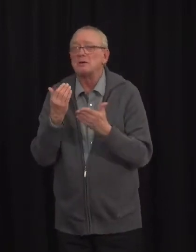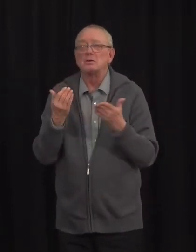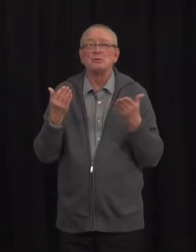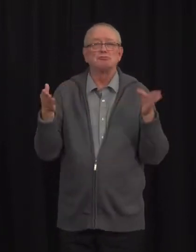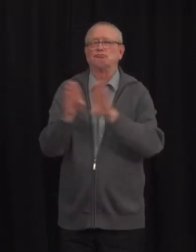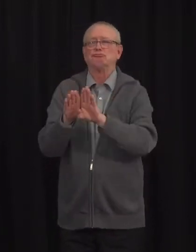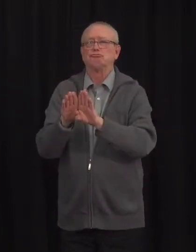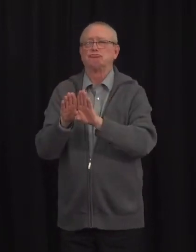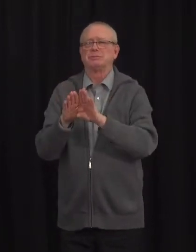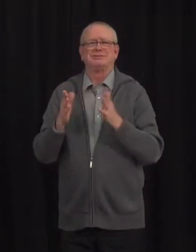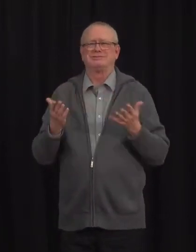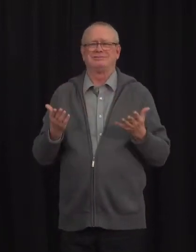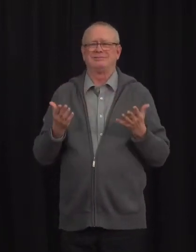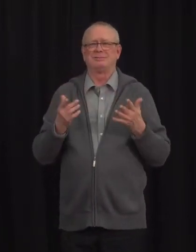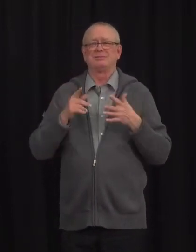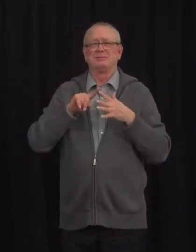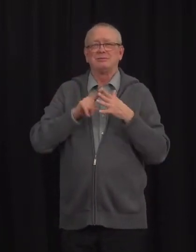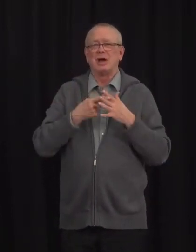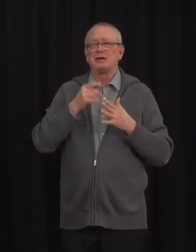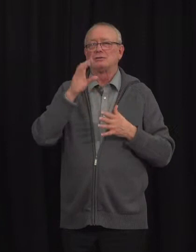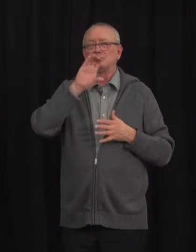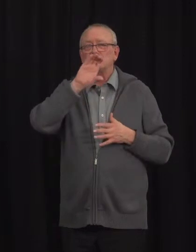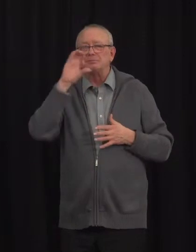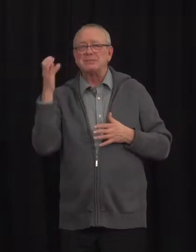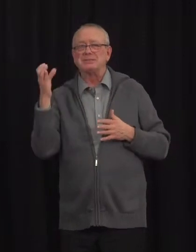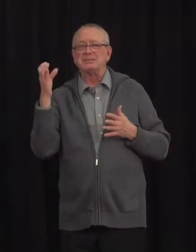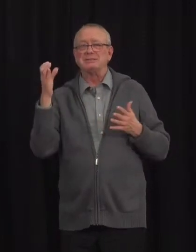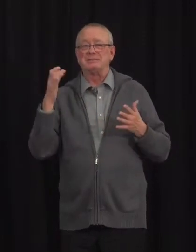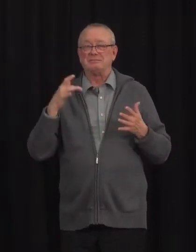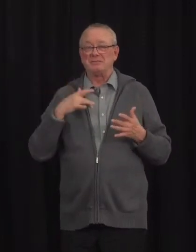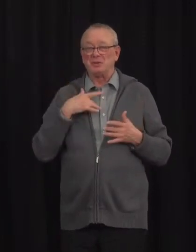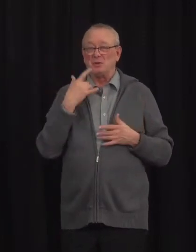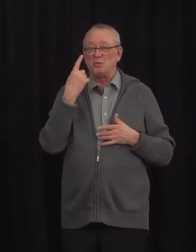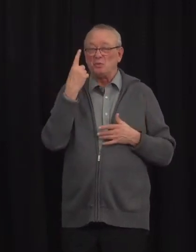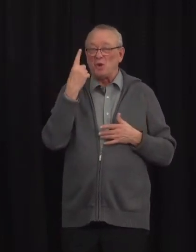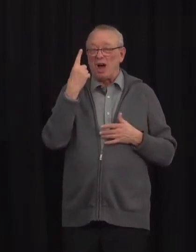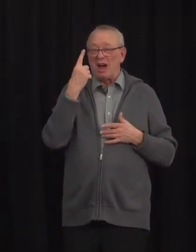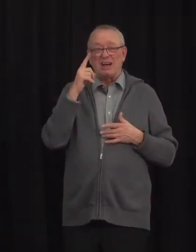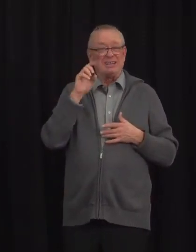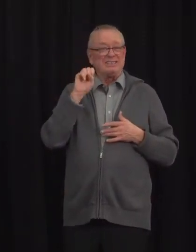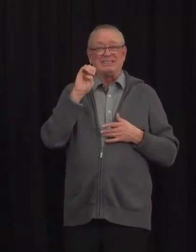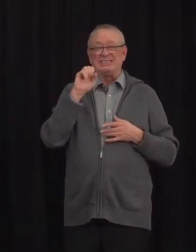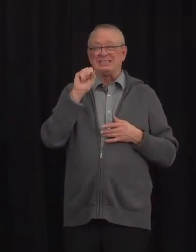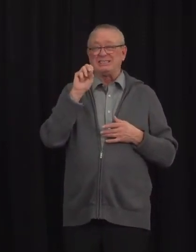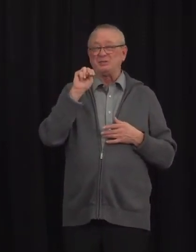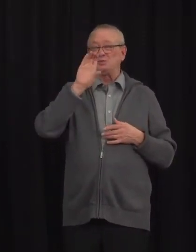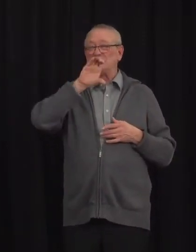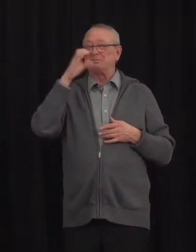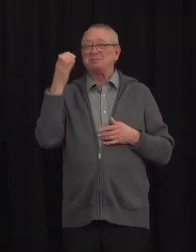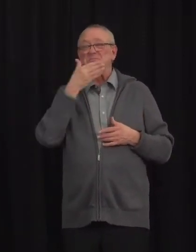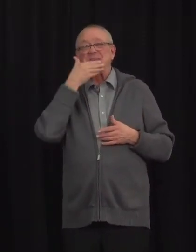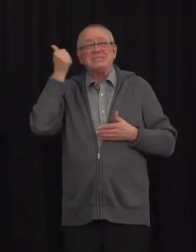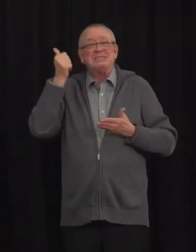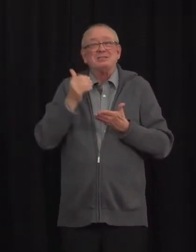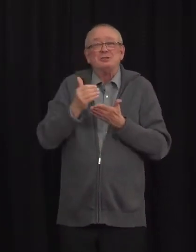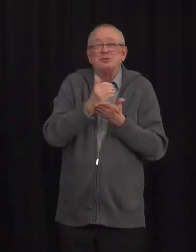as we go into the Christmas season, usually the only season in which they, their best season of the year,